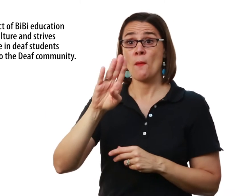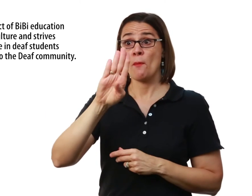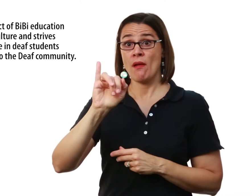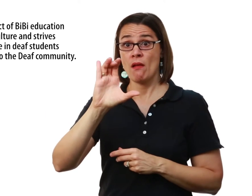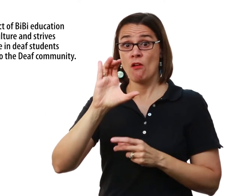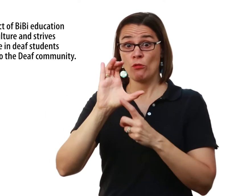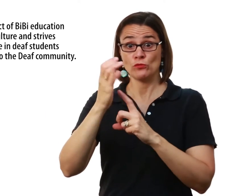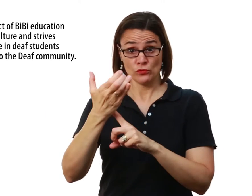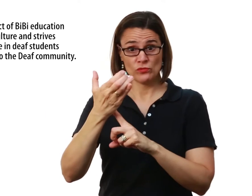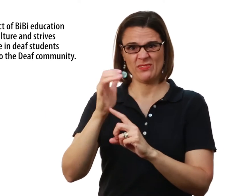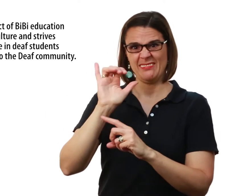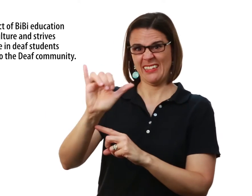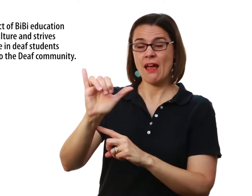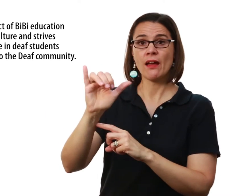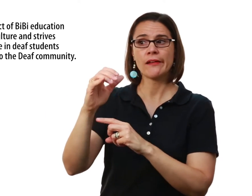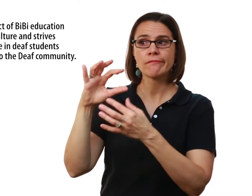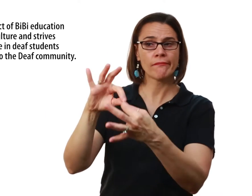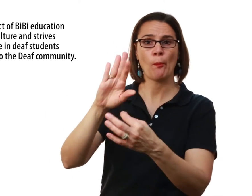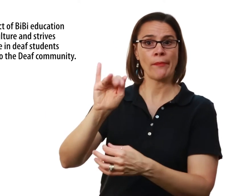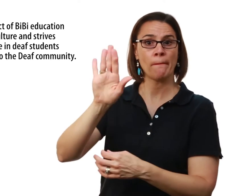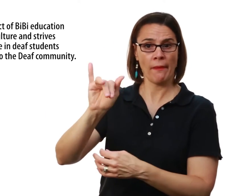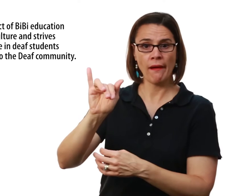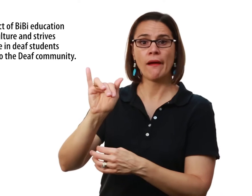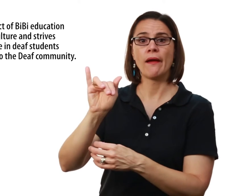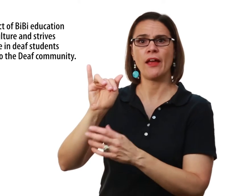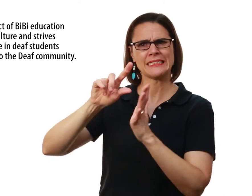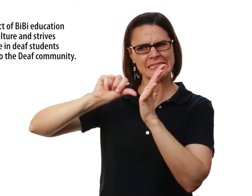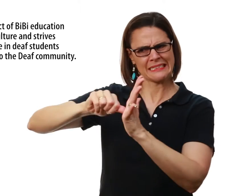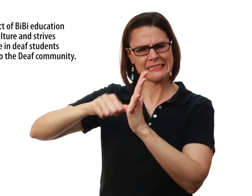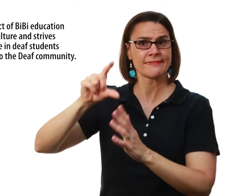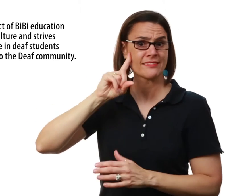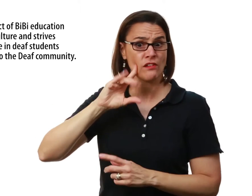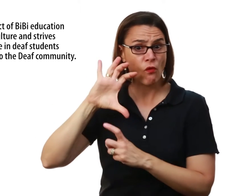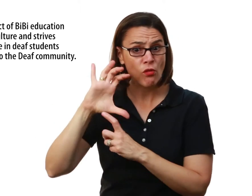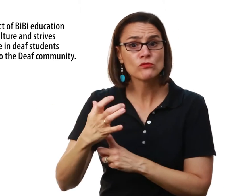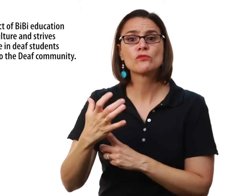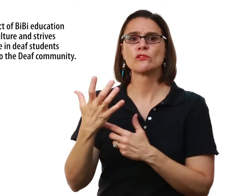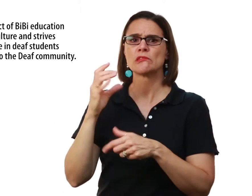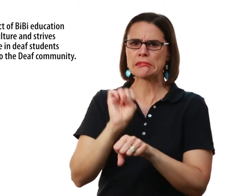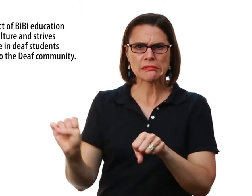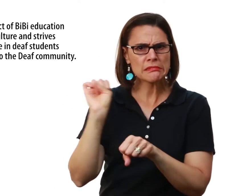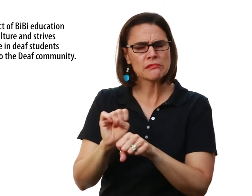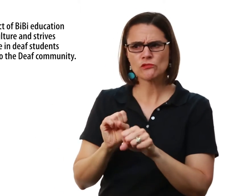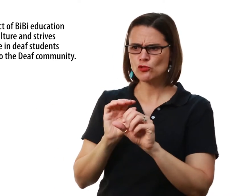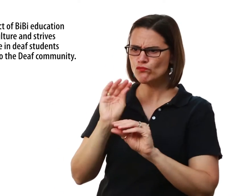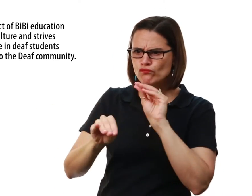Bicultural or Bi-Bi education emphasizes Deaf culture And strives to create confidence